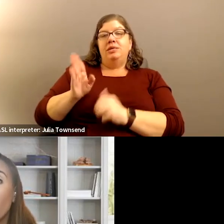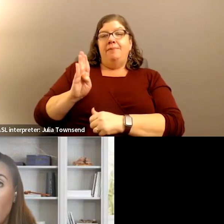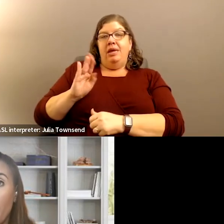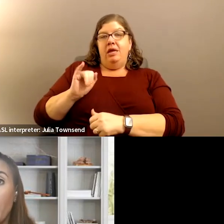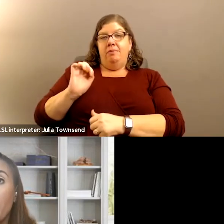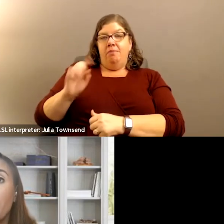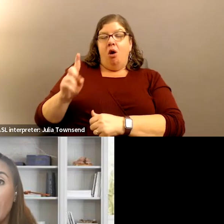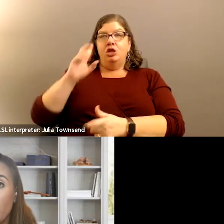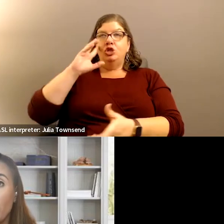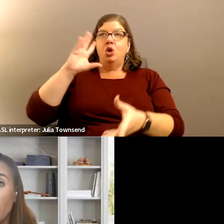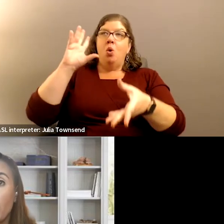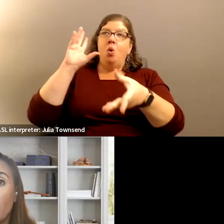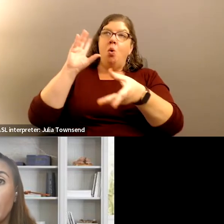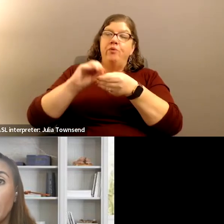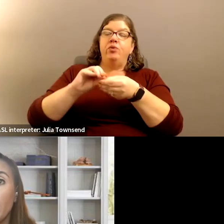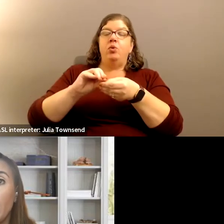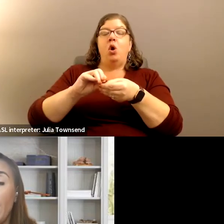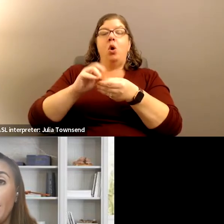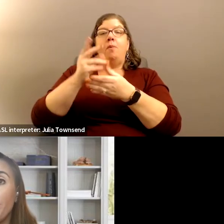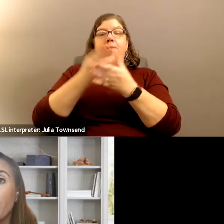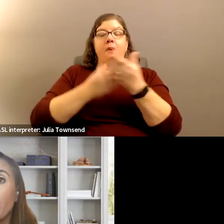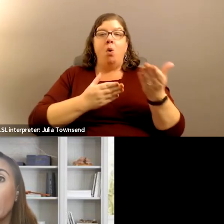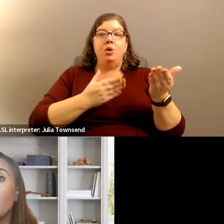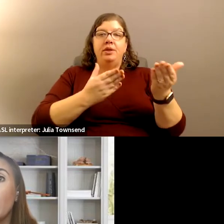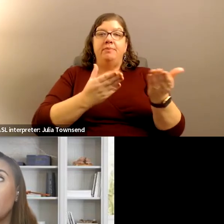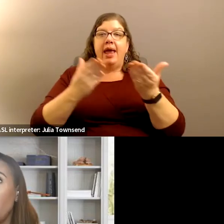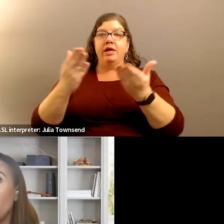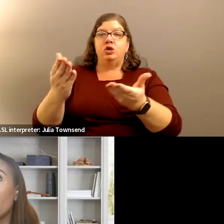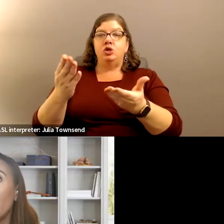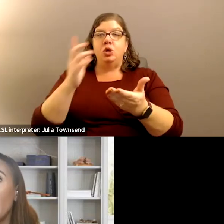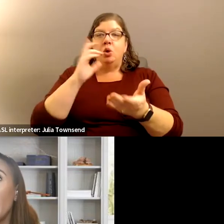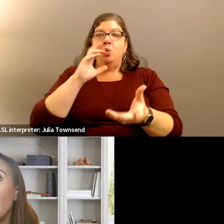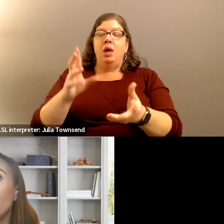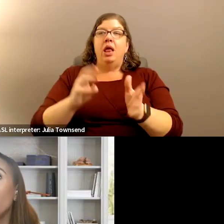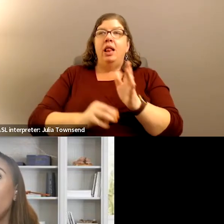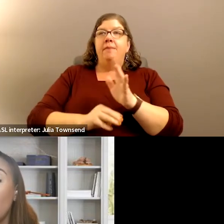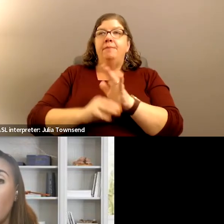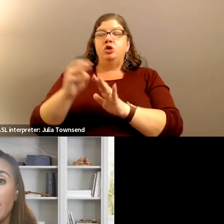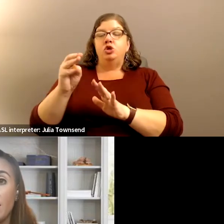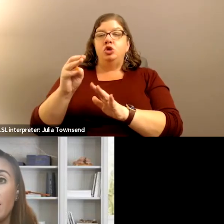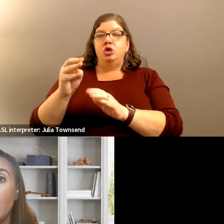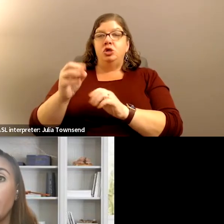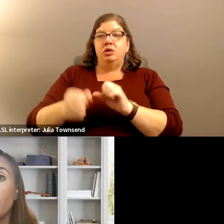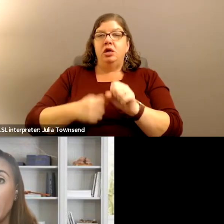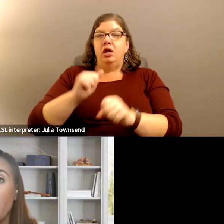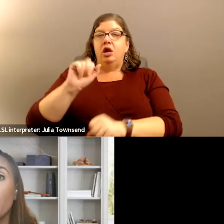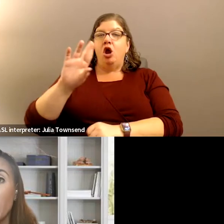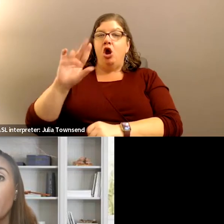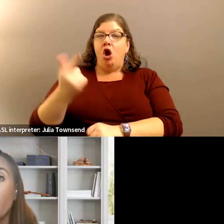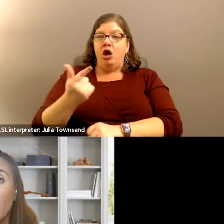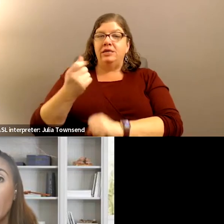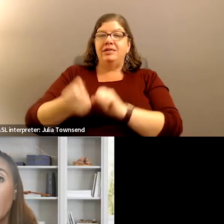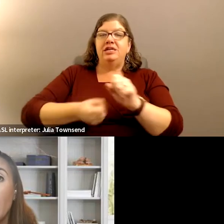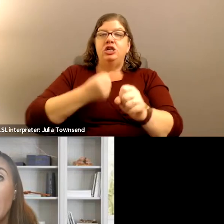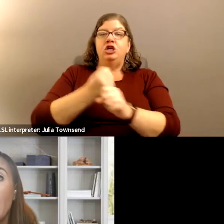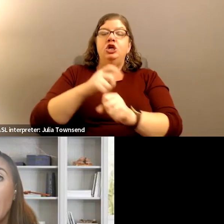overall, both measures will come to maturity in August of 2044.